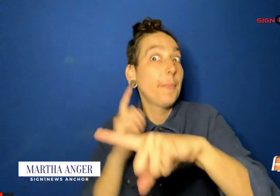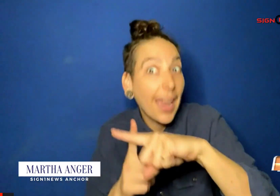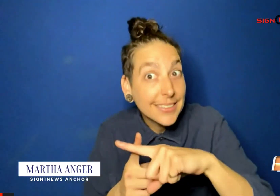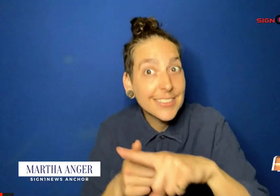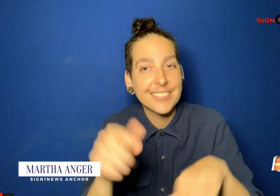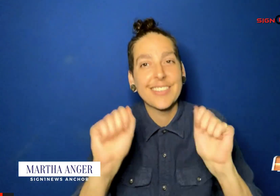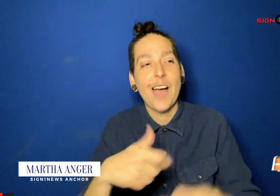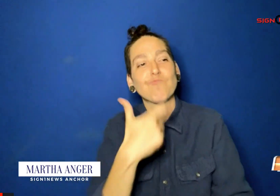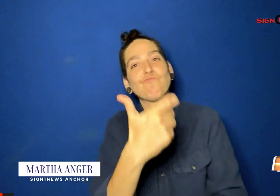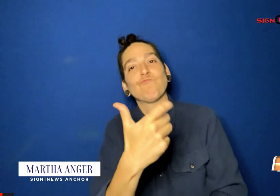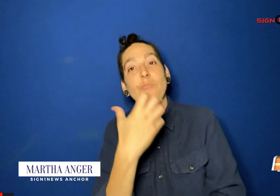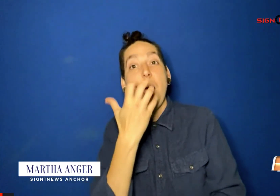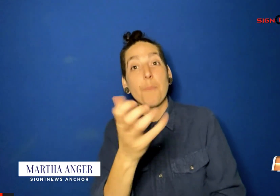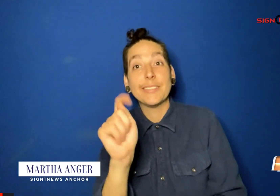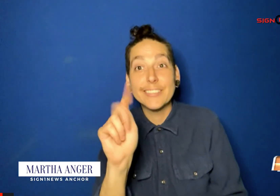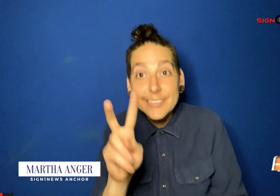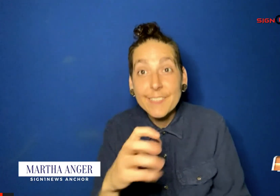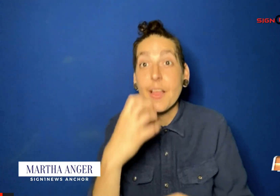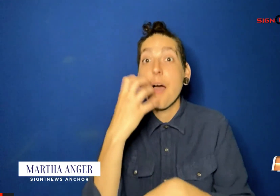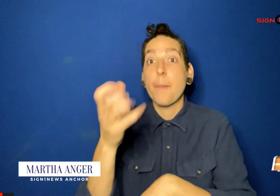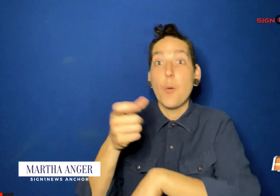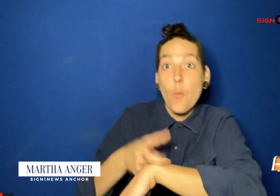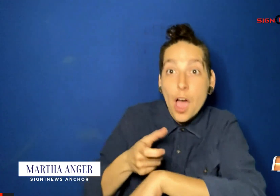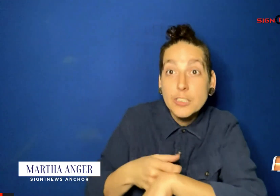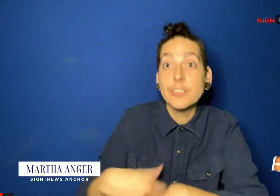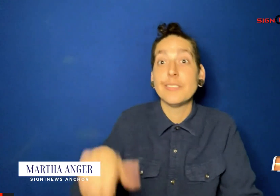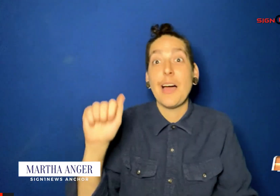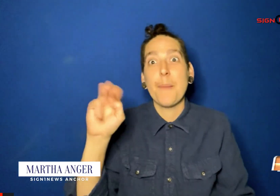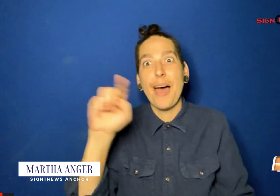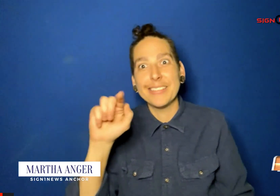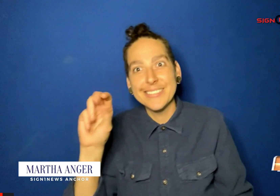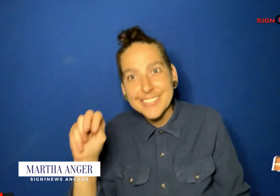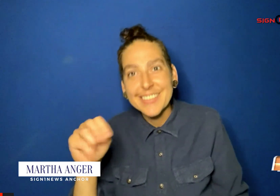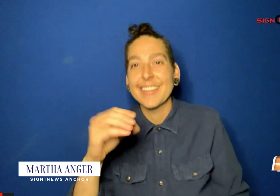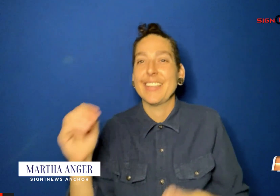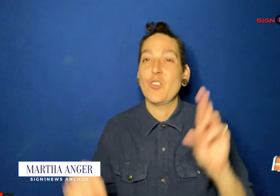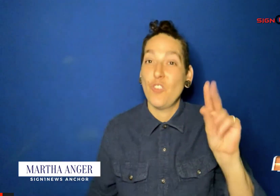You can also watch on Apple TV, Apple Watch, Amazon, and Roku.